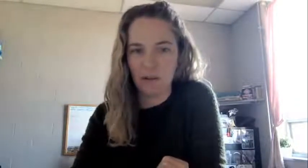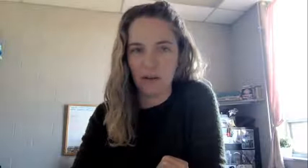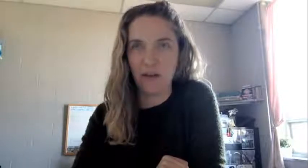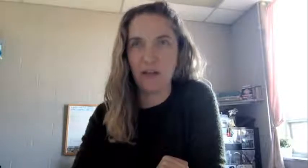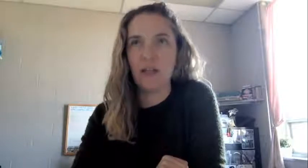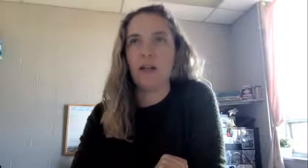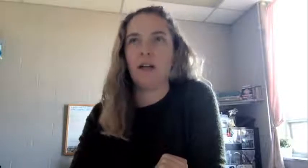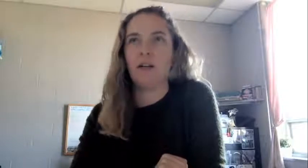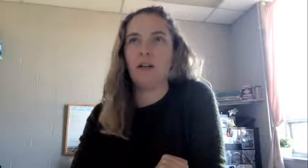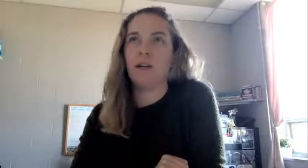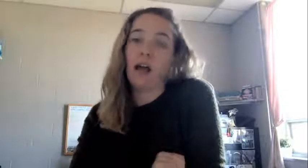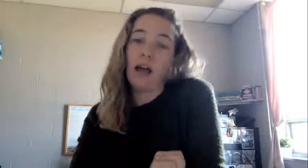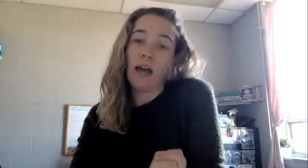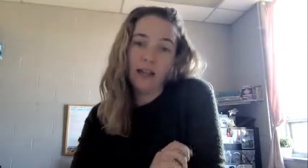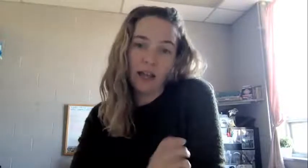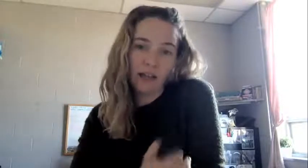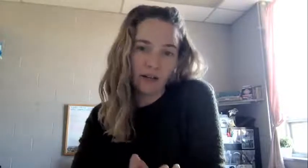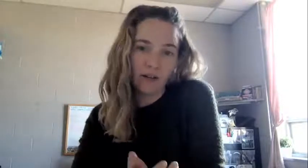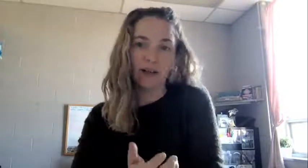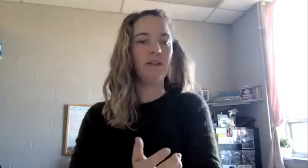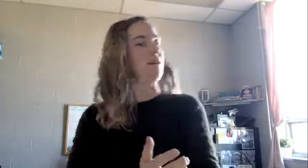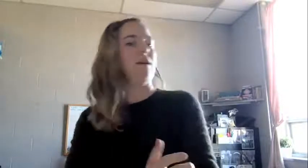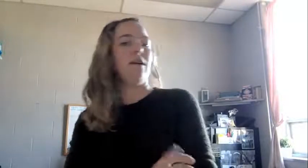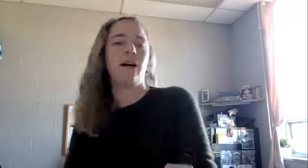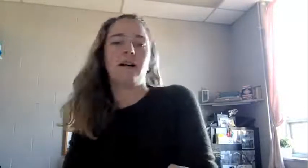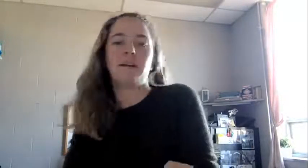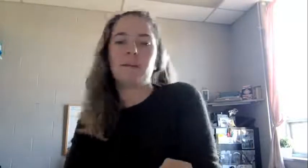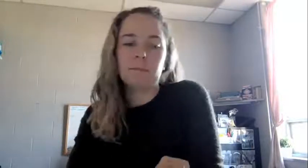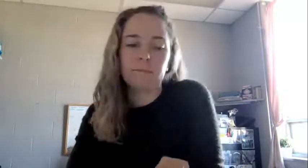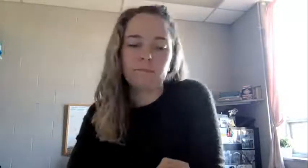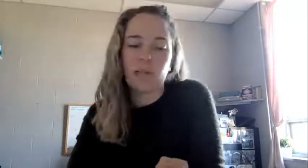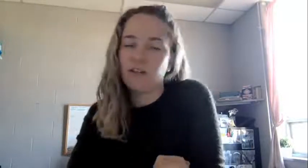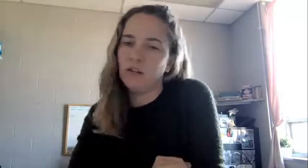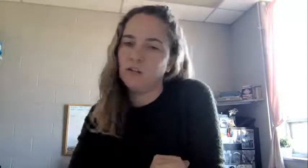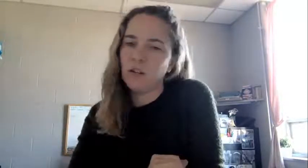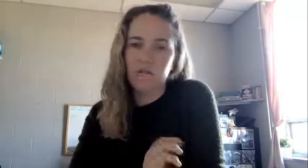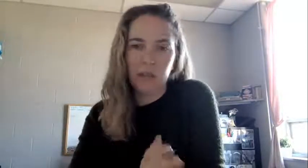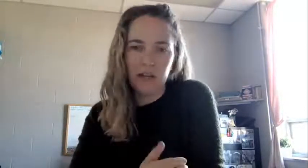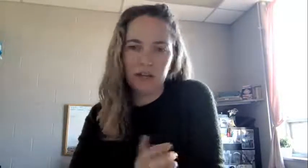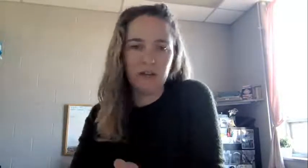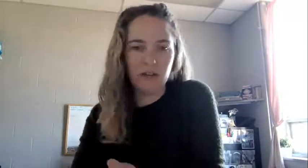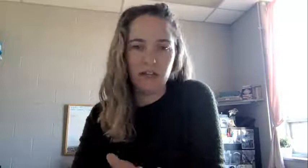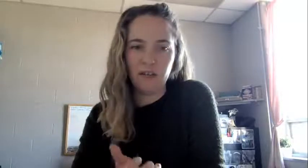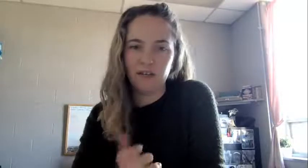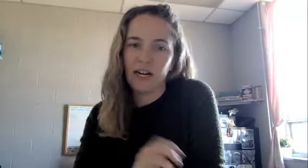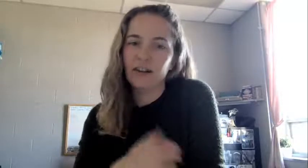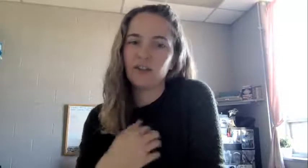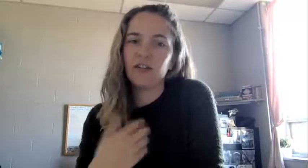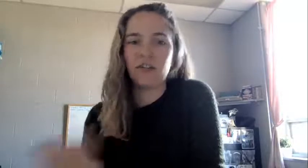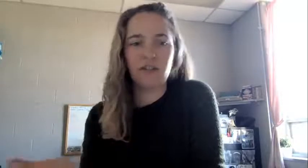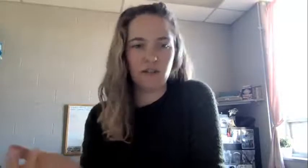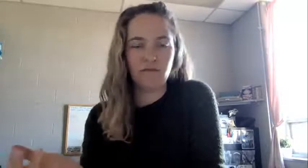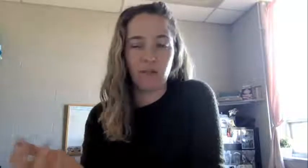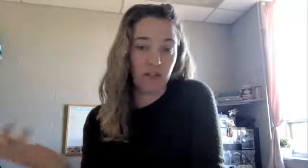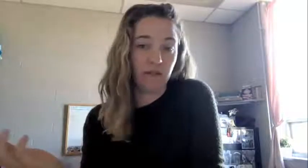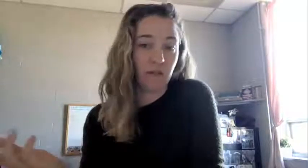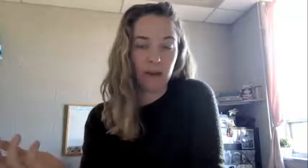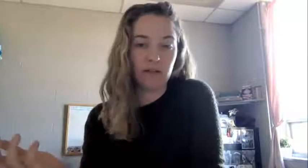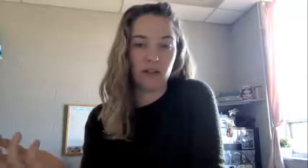there. And I liked it all right. I don't love blood. I don't love needles. And I actually couldn't vision for myself